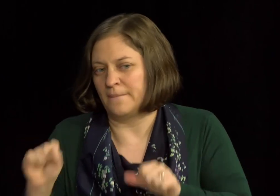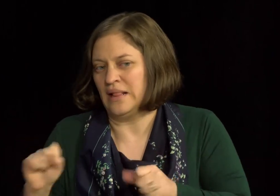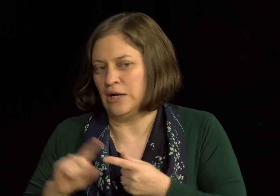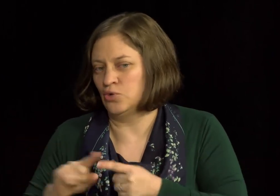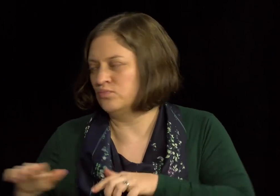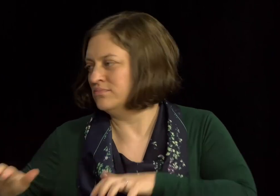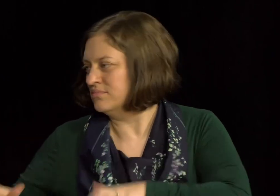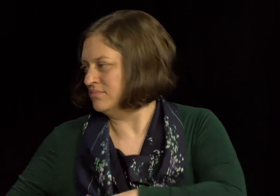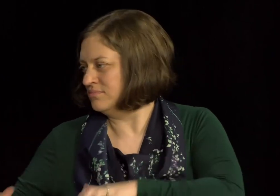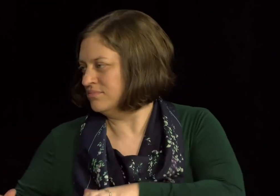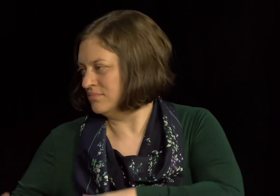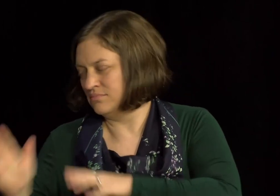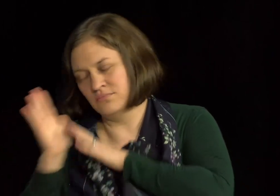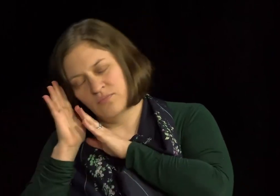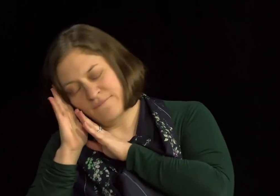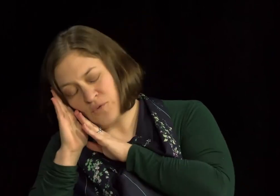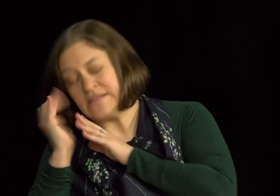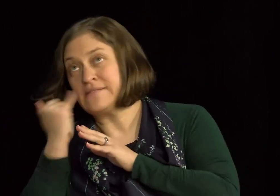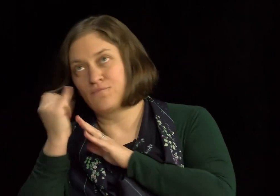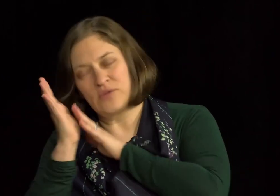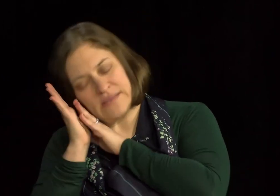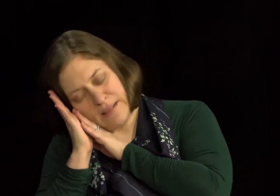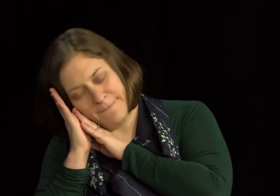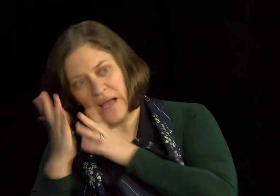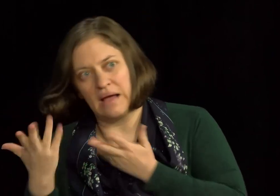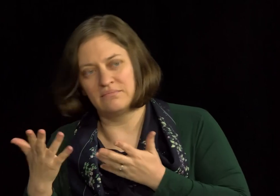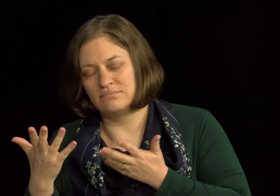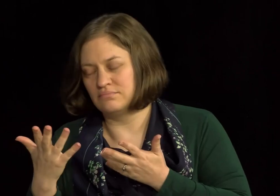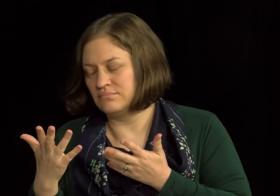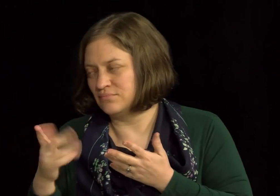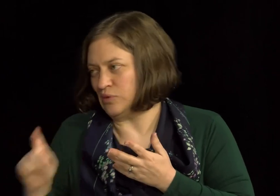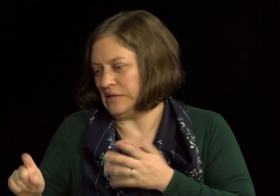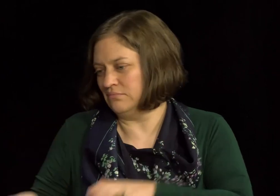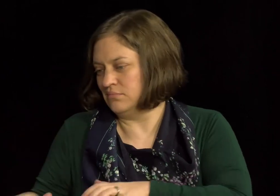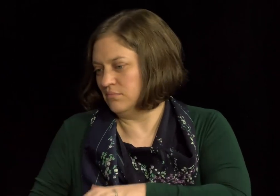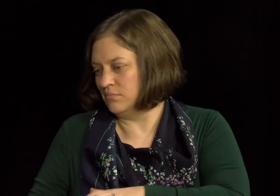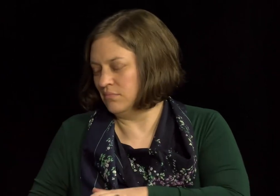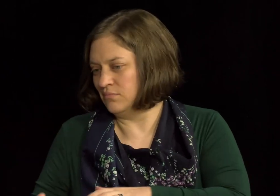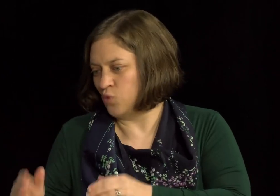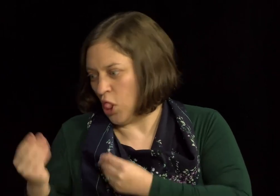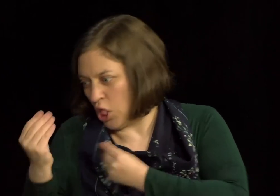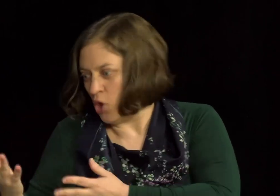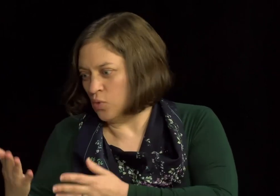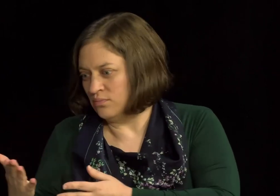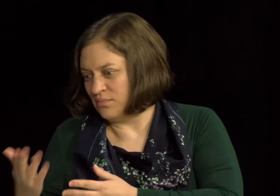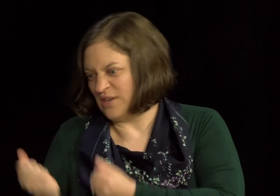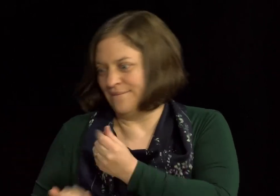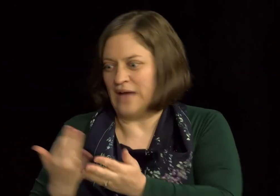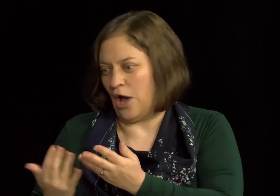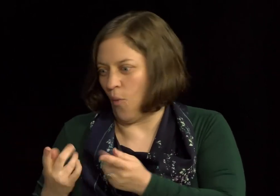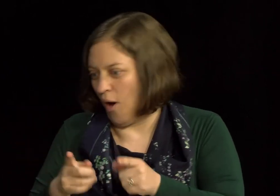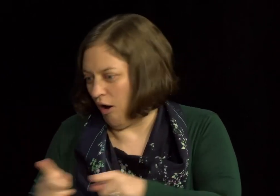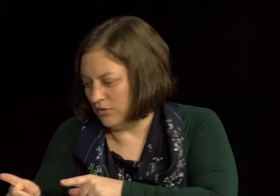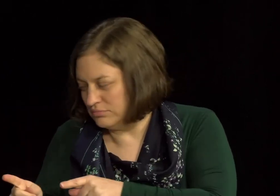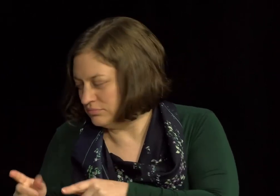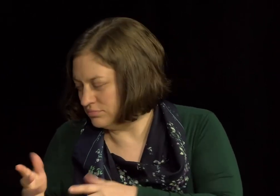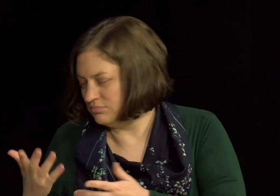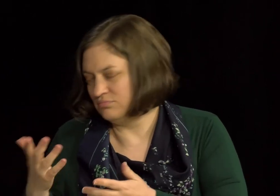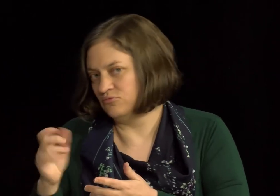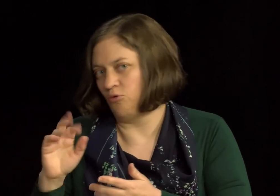flashes when someone rings the front doorbell. Um, how do you, you know, what kind of equipment do you have to, for instance, to shake the bed for a wake-up alarm or for